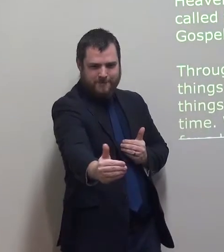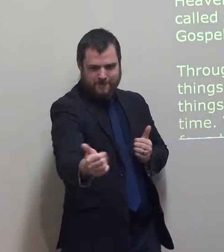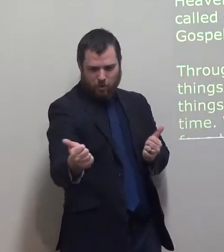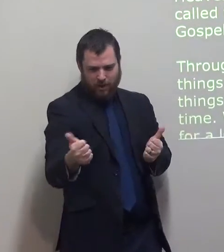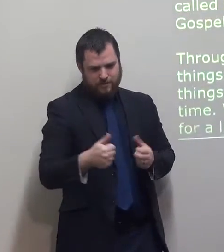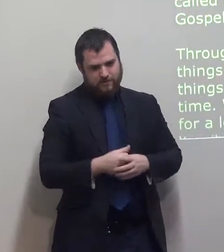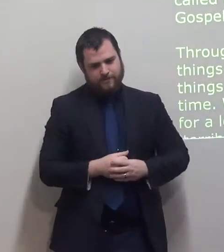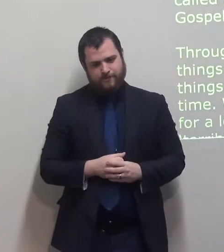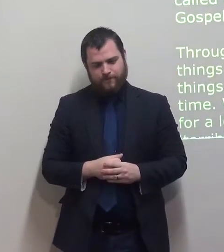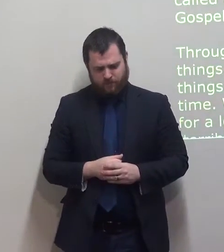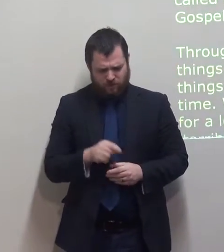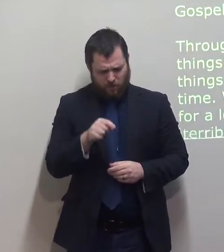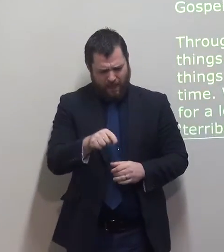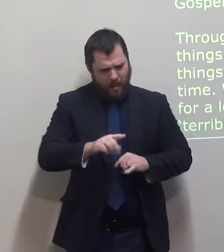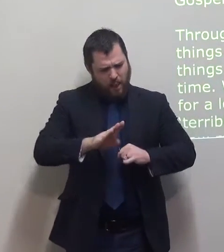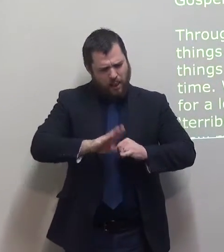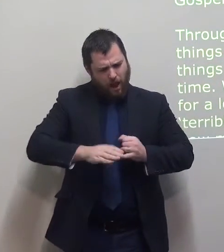Through the last days, some bad things will happen.